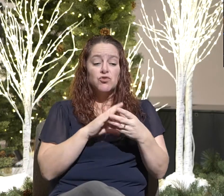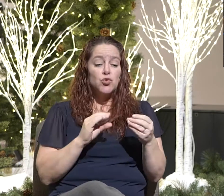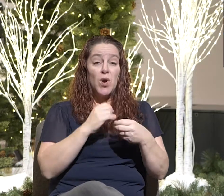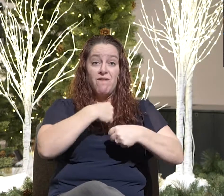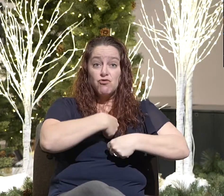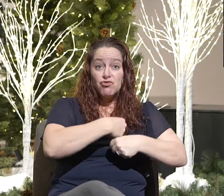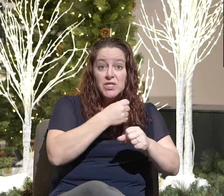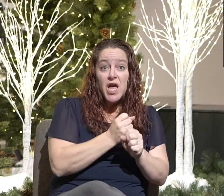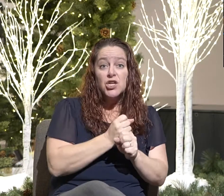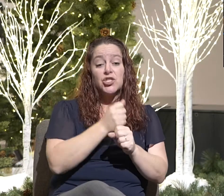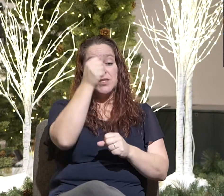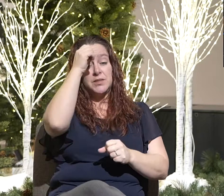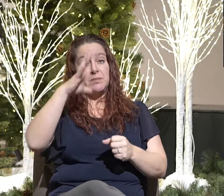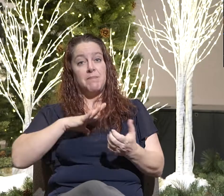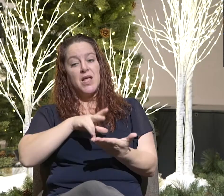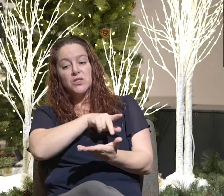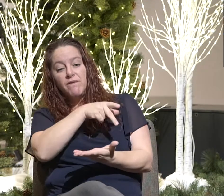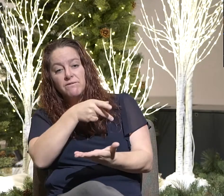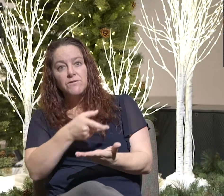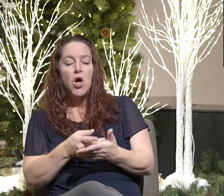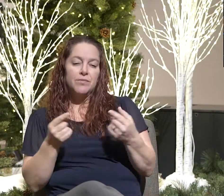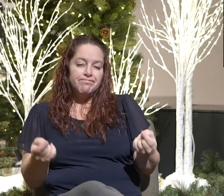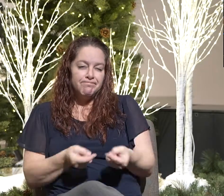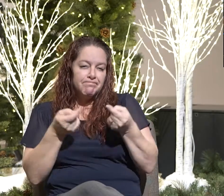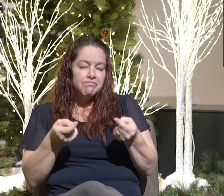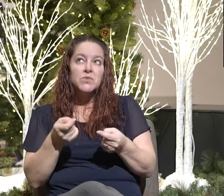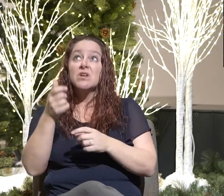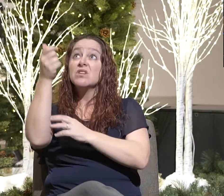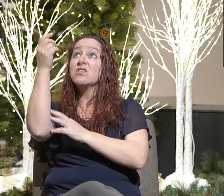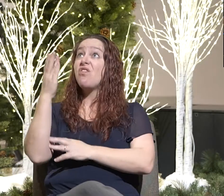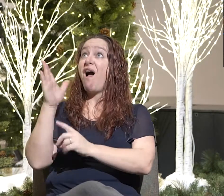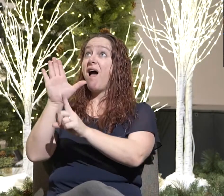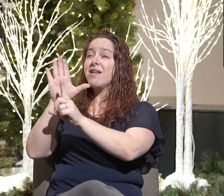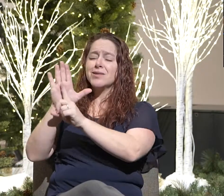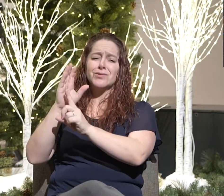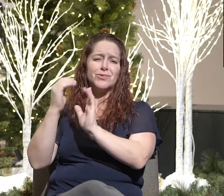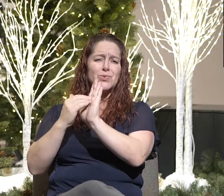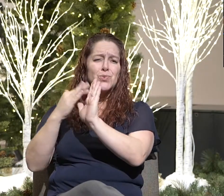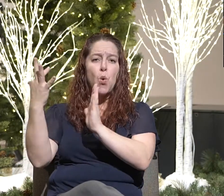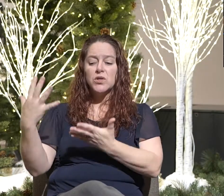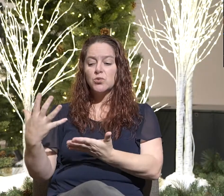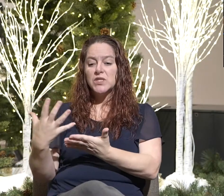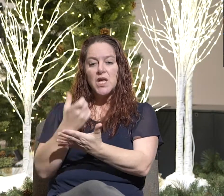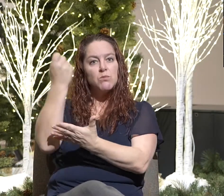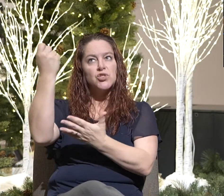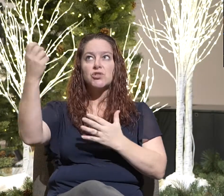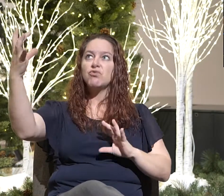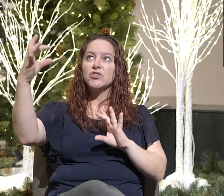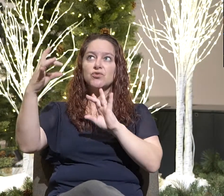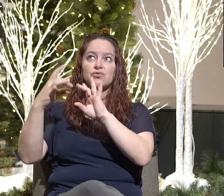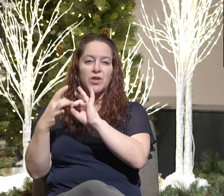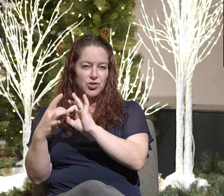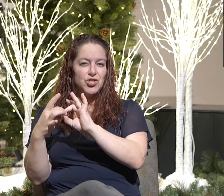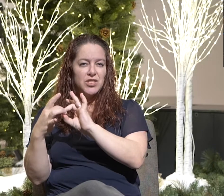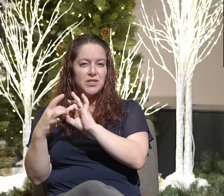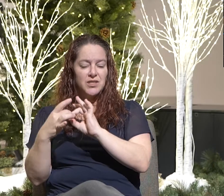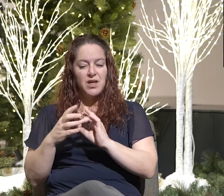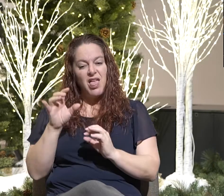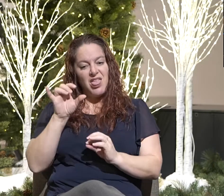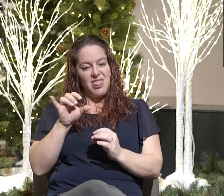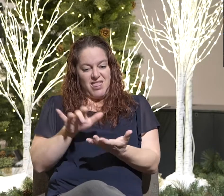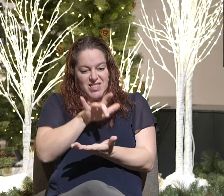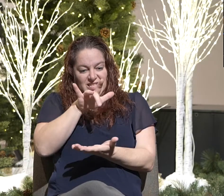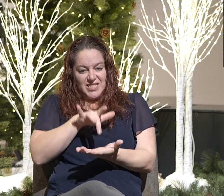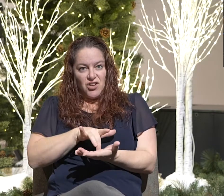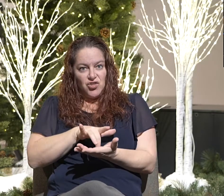man's fall, but also God's glorious redemption and restoration. And at the center